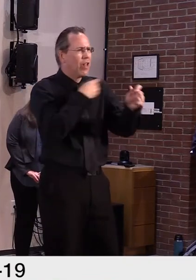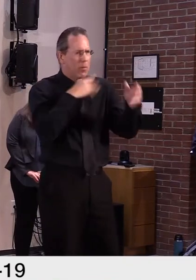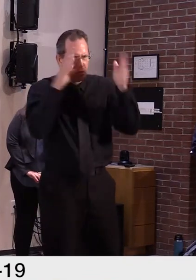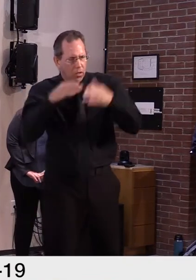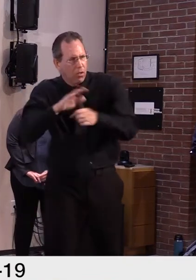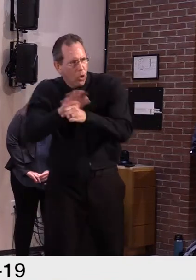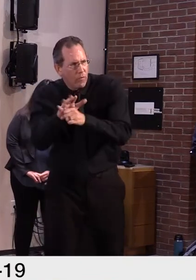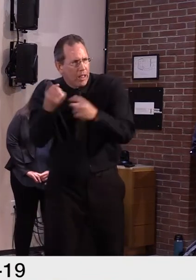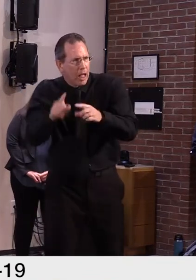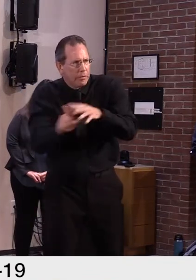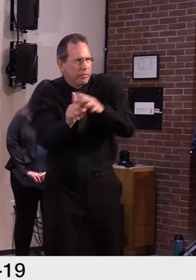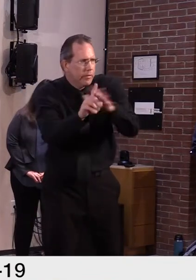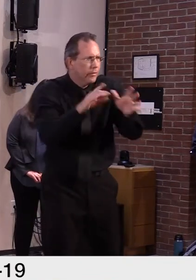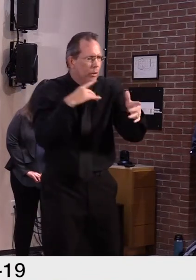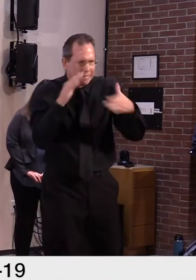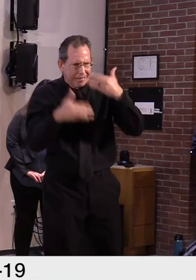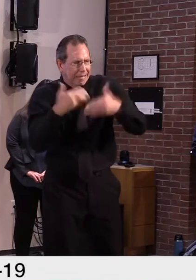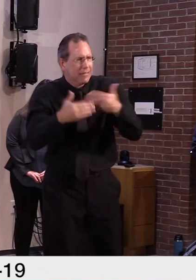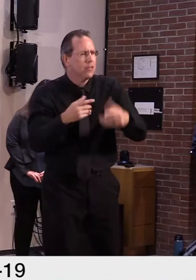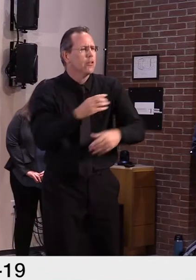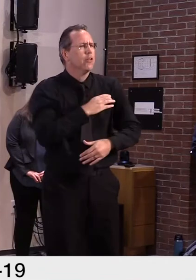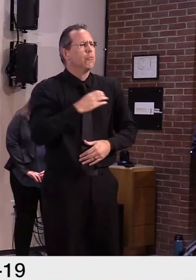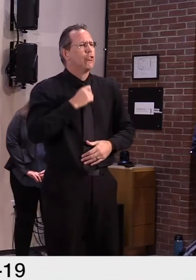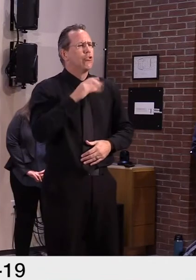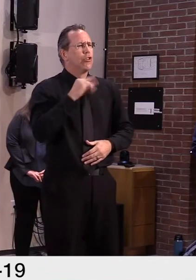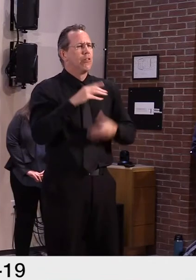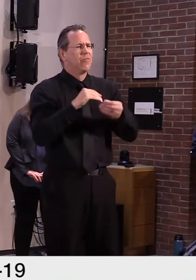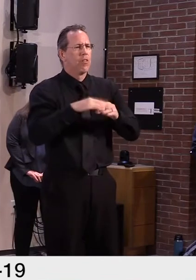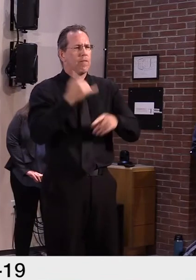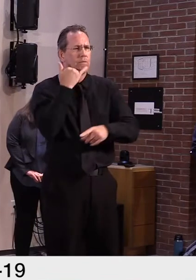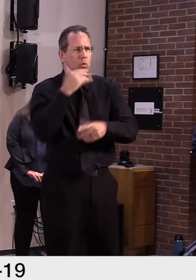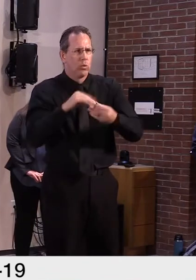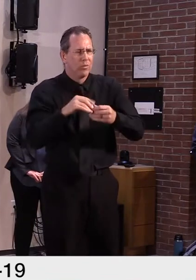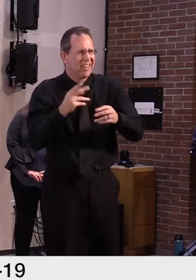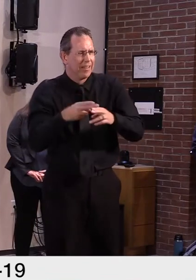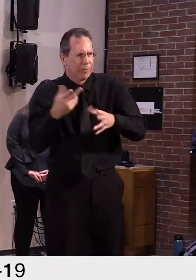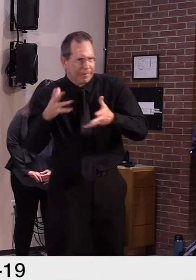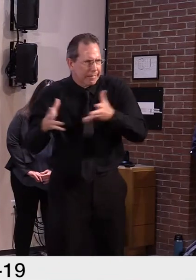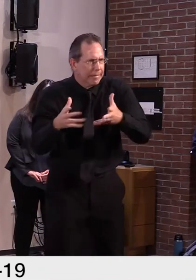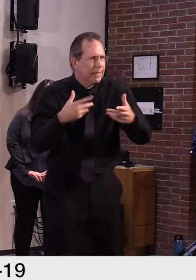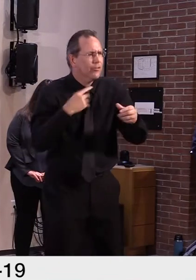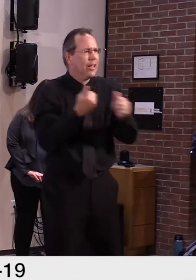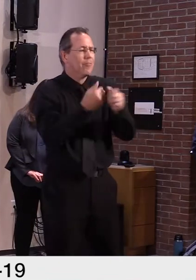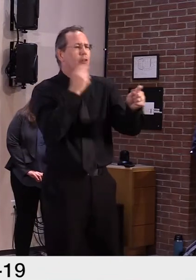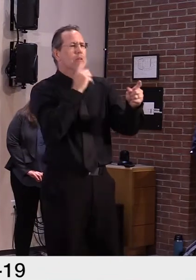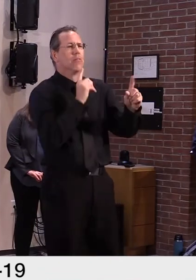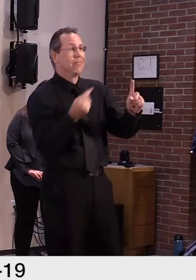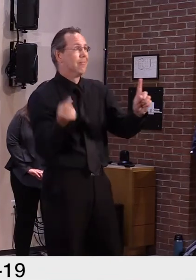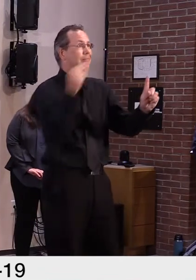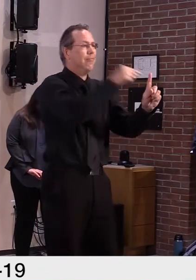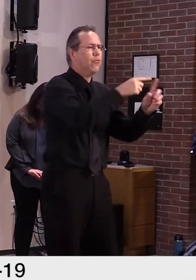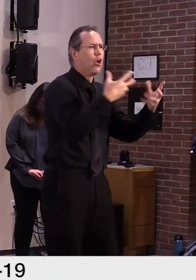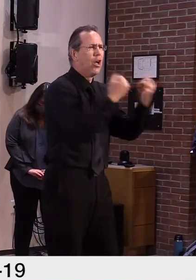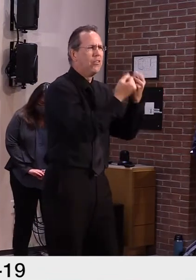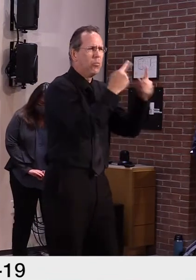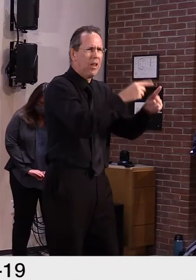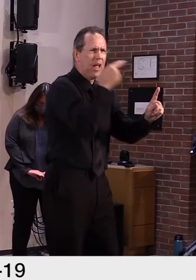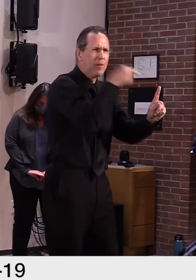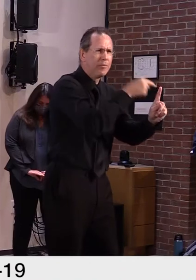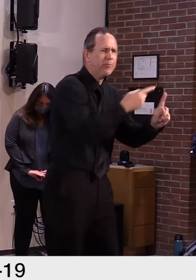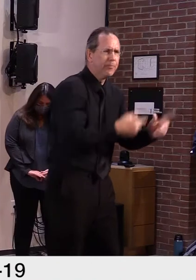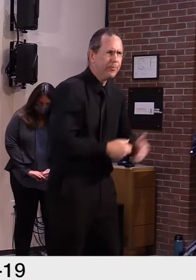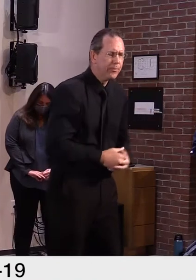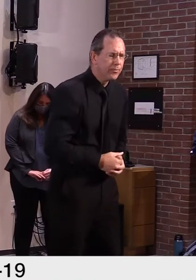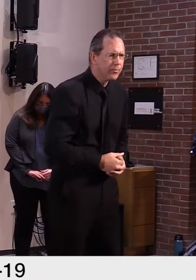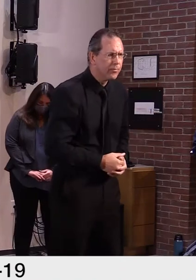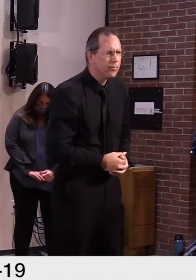status quo while the studies were. Well, I think I think I were. Yeah, I mean, I think this was brought